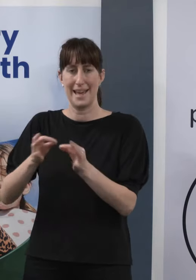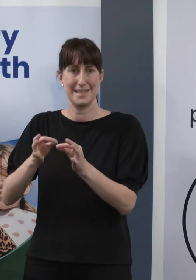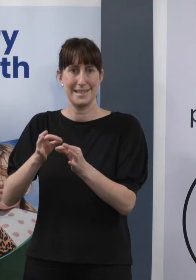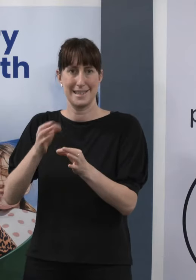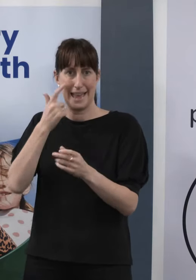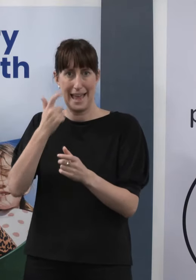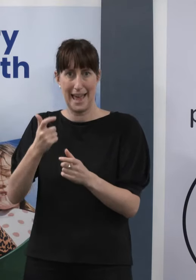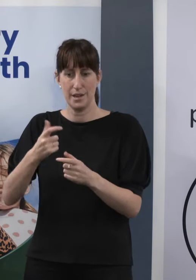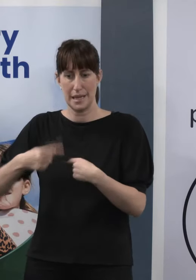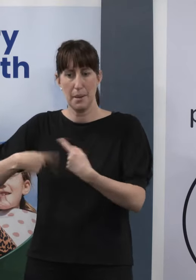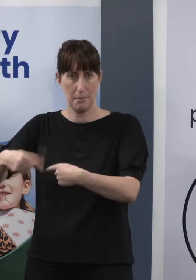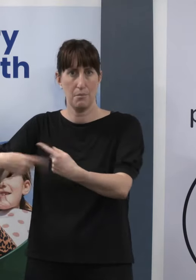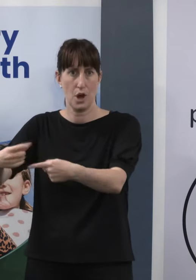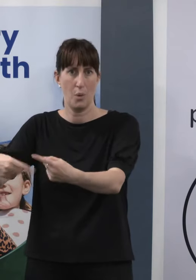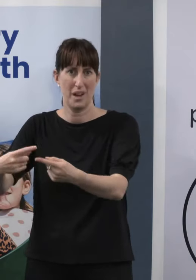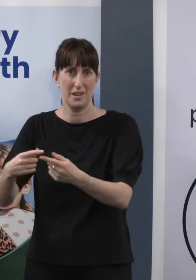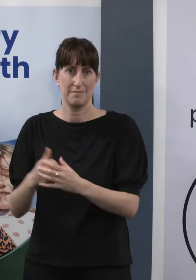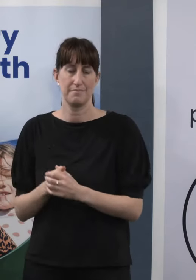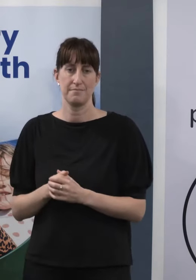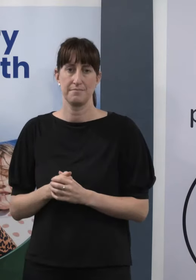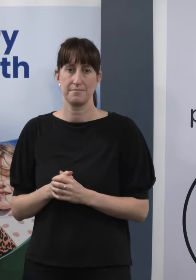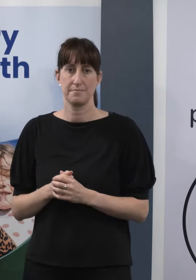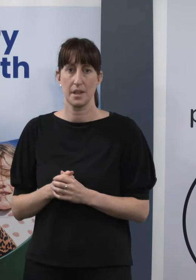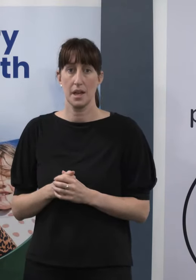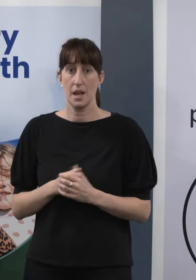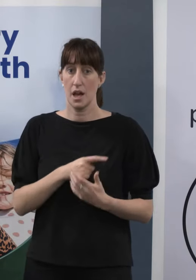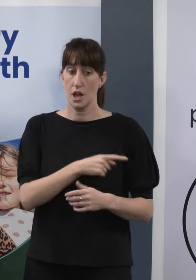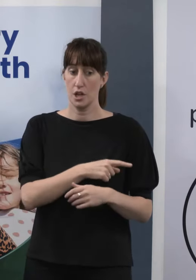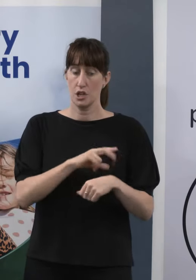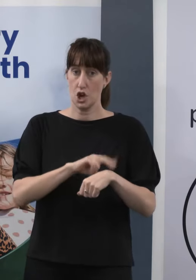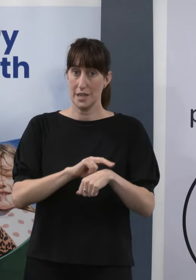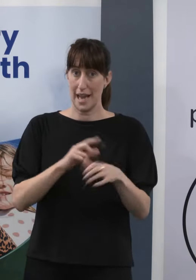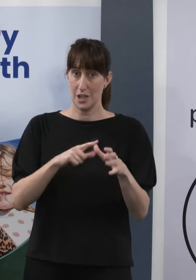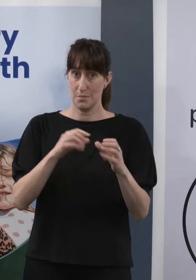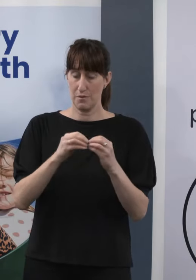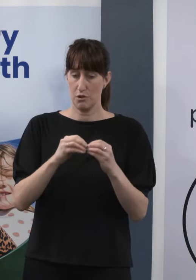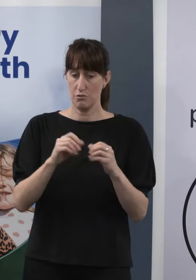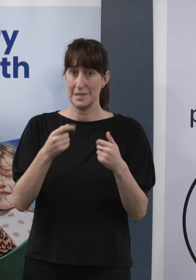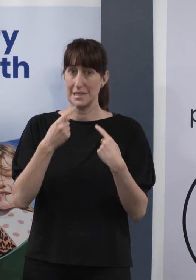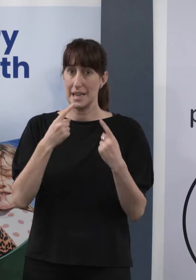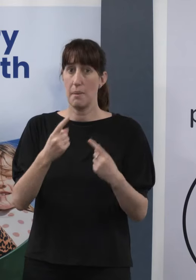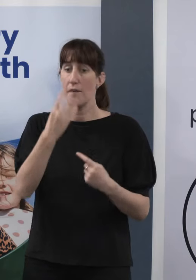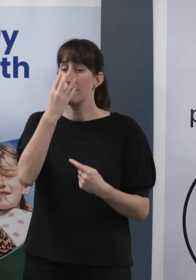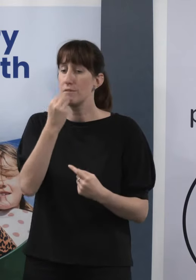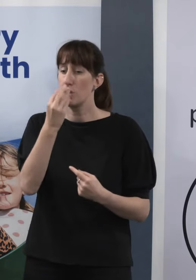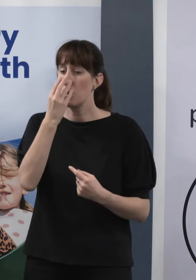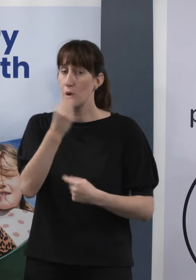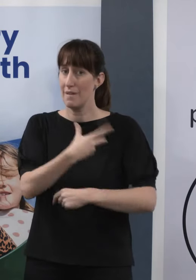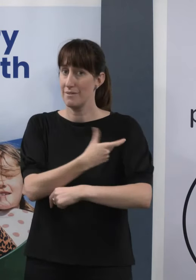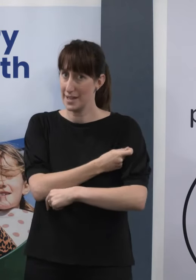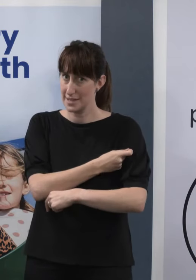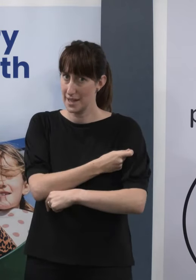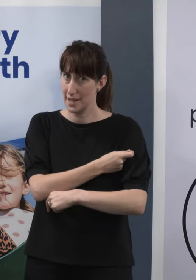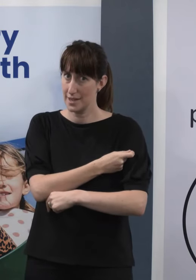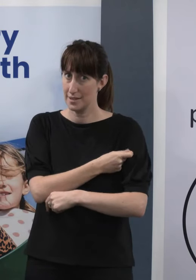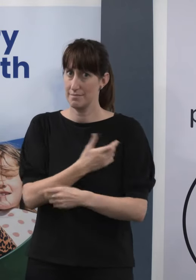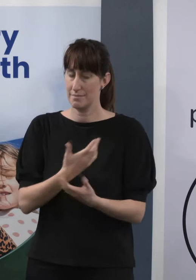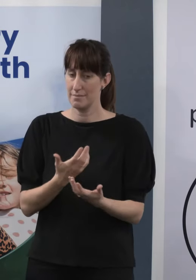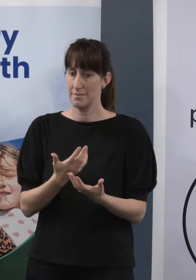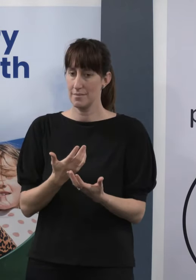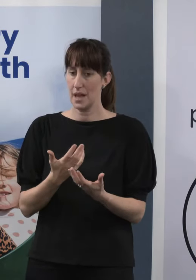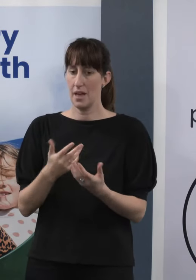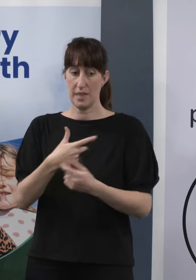So the Director-General has already mentioned the flu vaccination, which, as he notes, is appropriate for the strain that we're